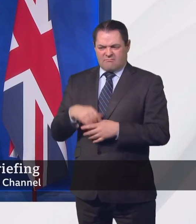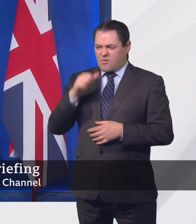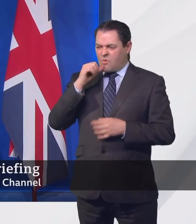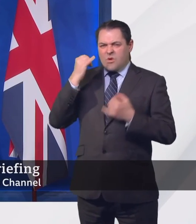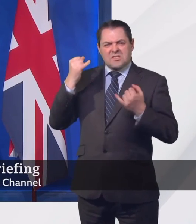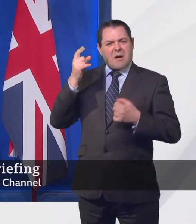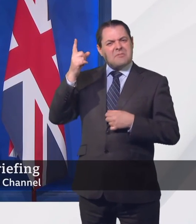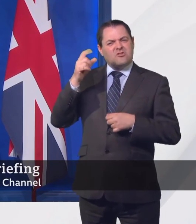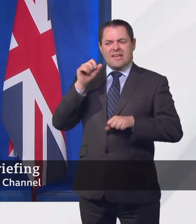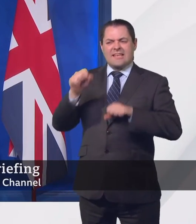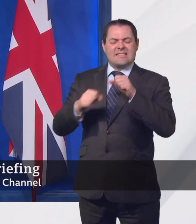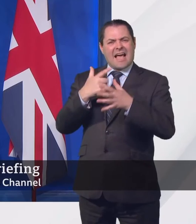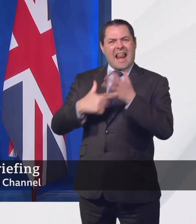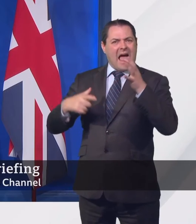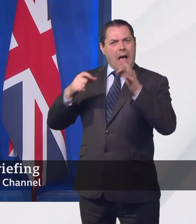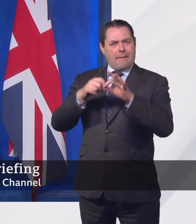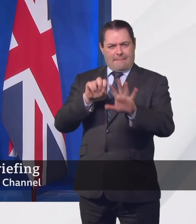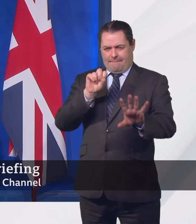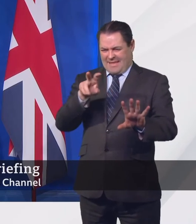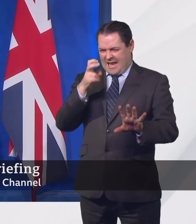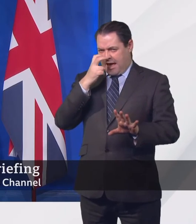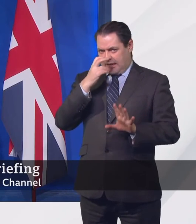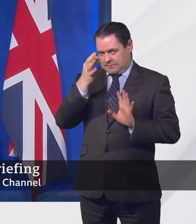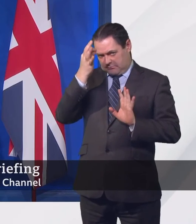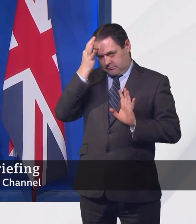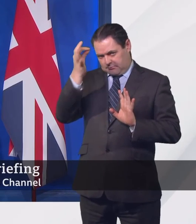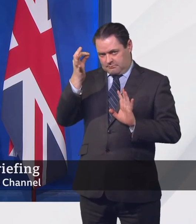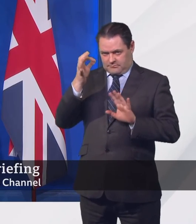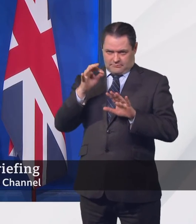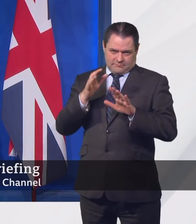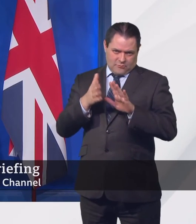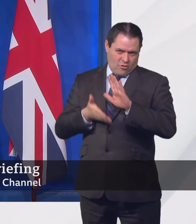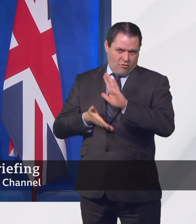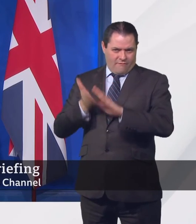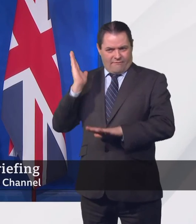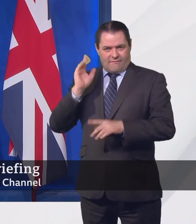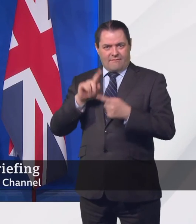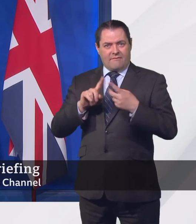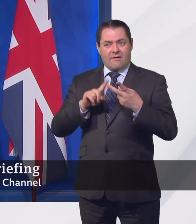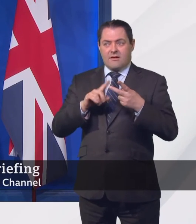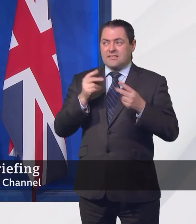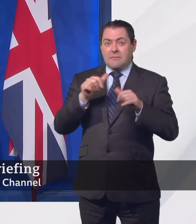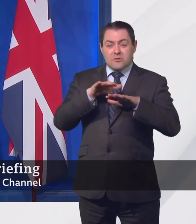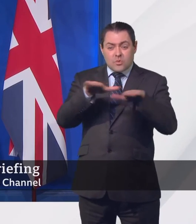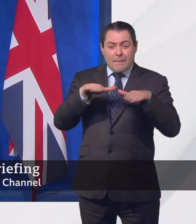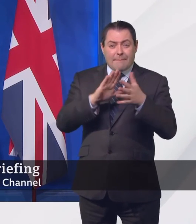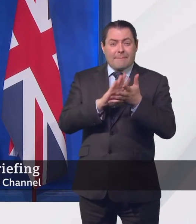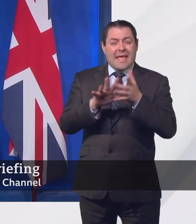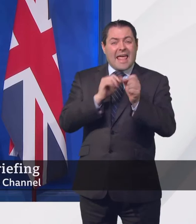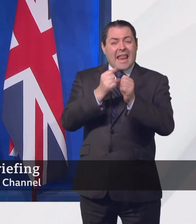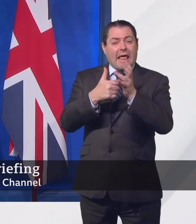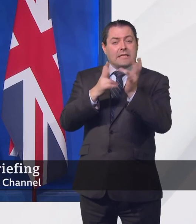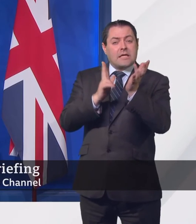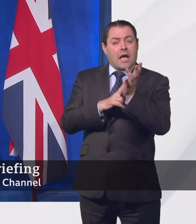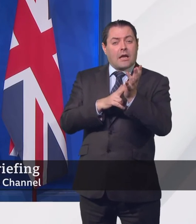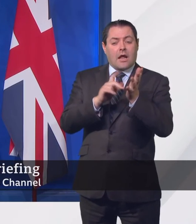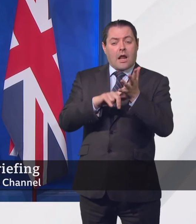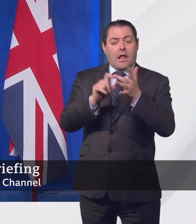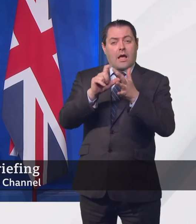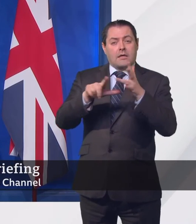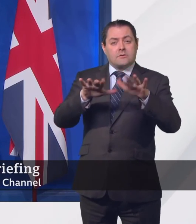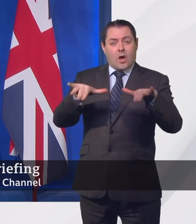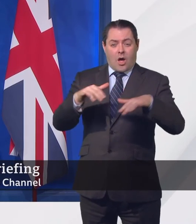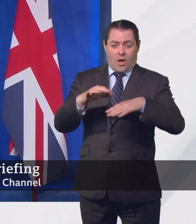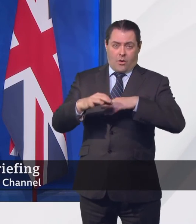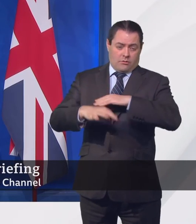Derbyshire that set off at midnight, the swimmers who broached the chilly waters of the Hillingdon Lido at the crack of dawn. And